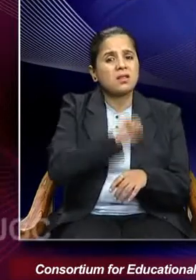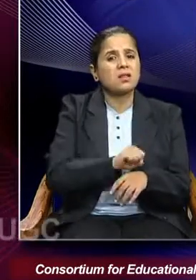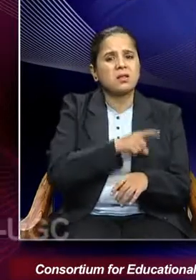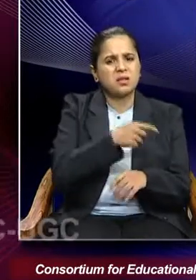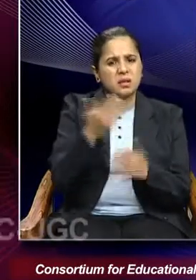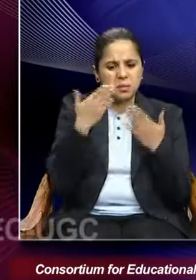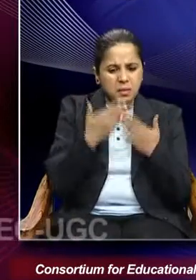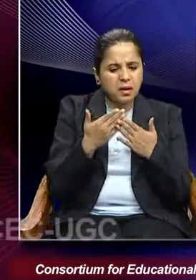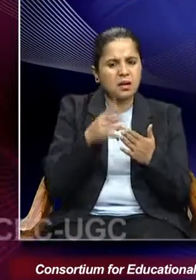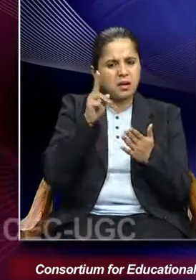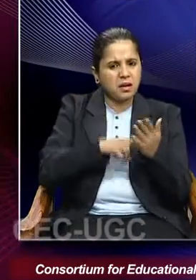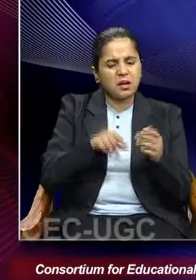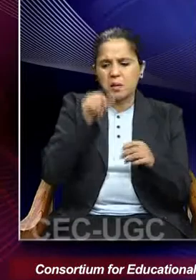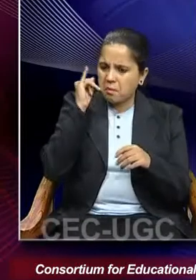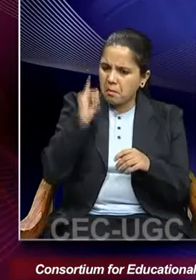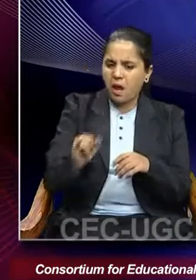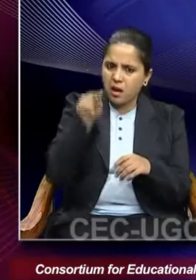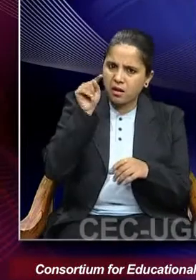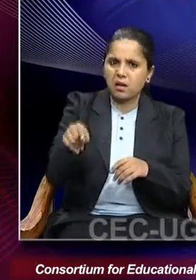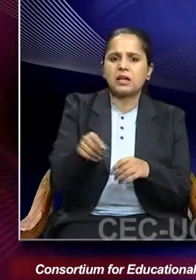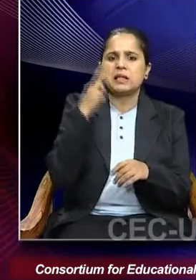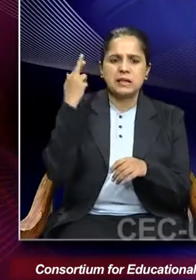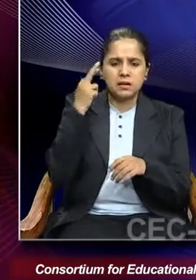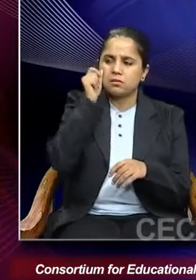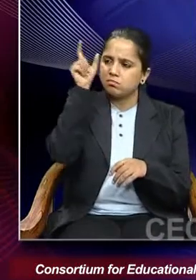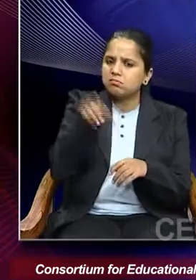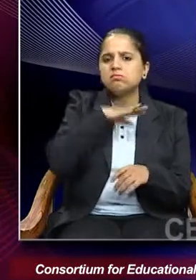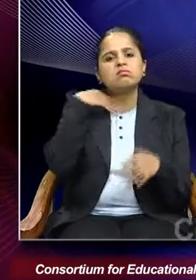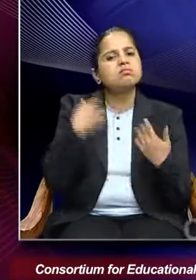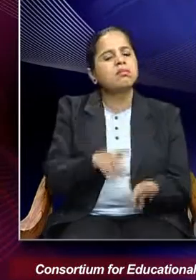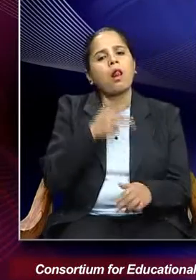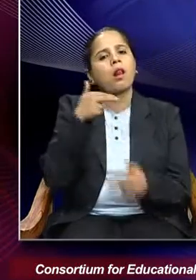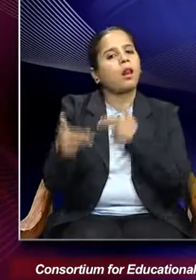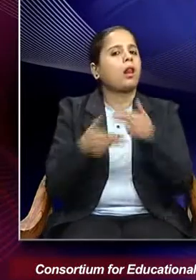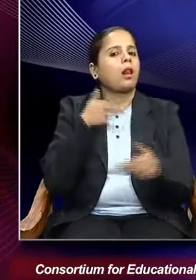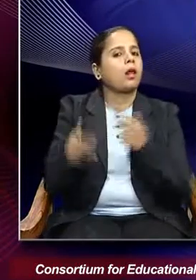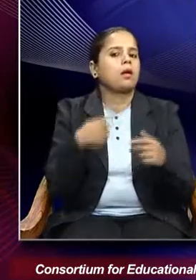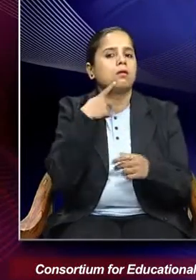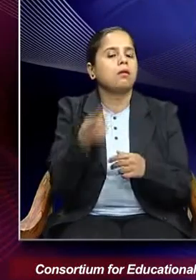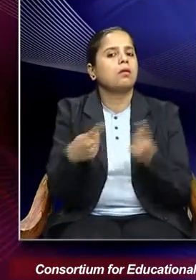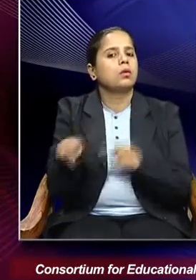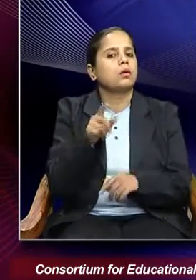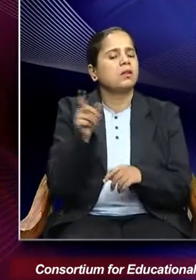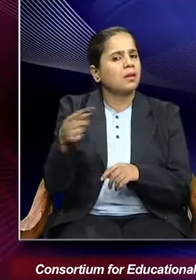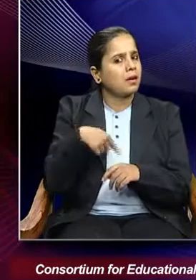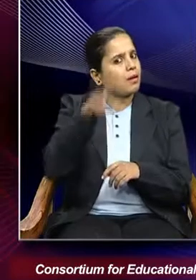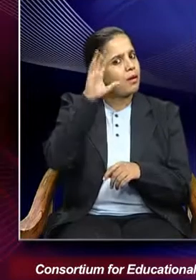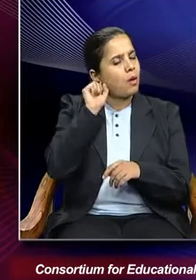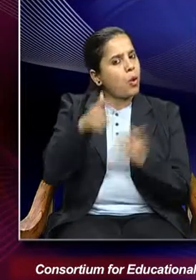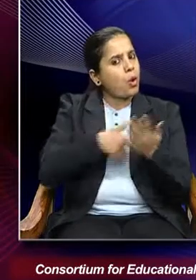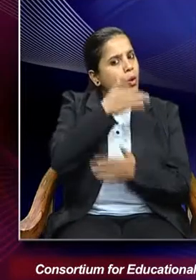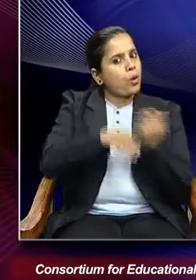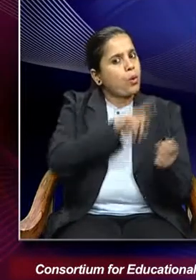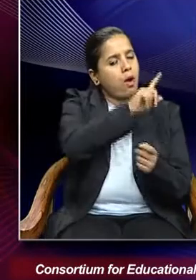of Haima Bhatti for her widowhood. She recalled how one relative